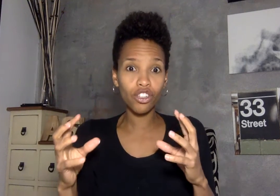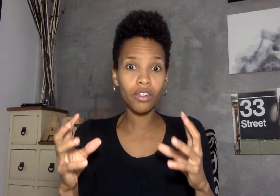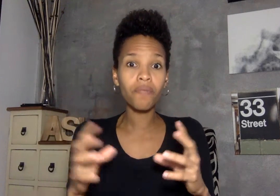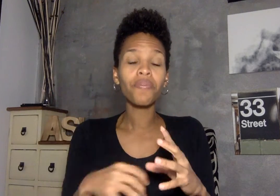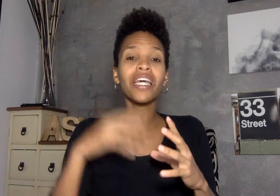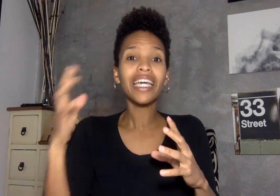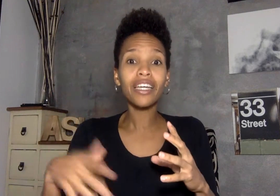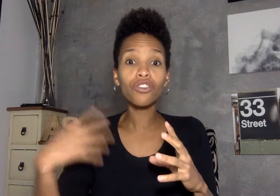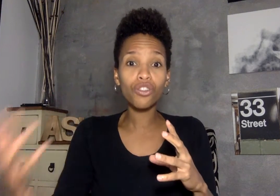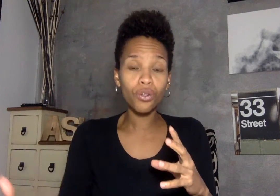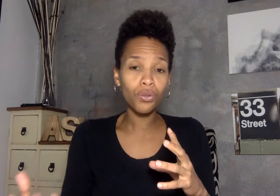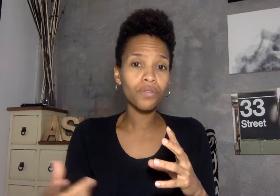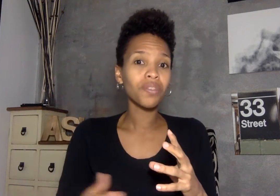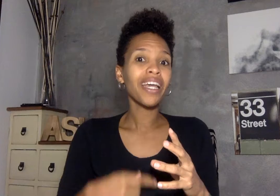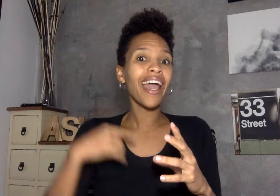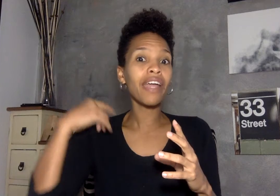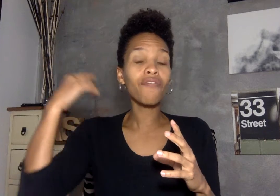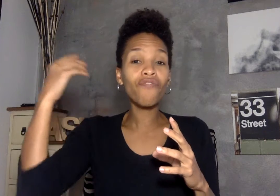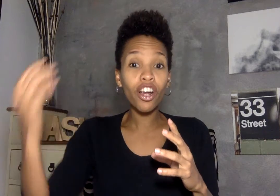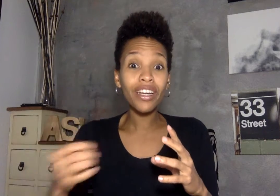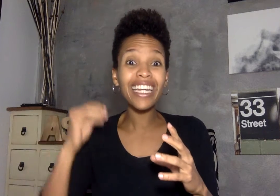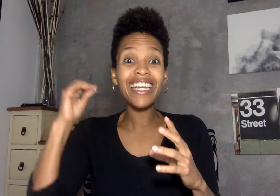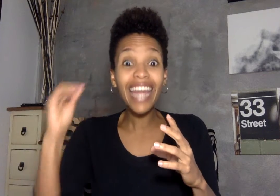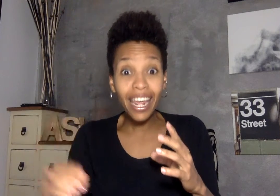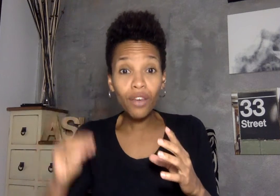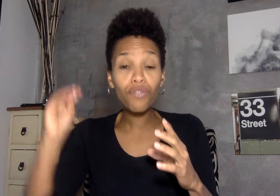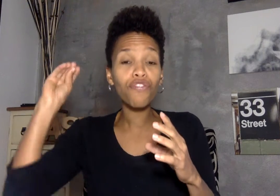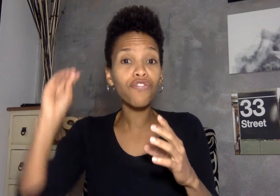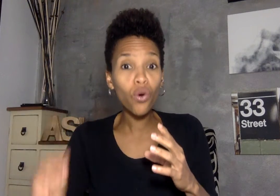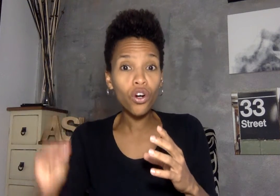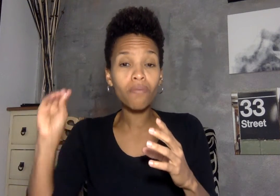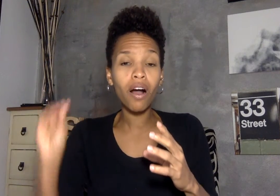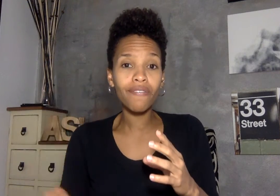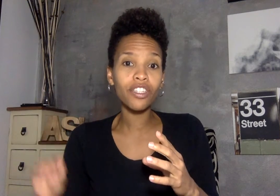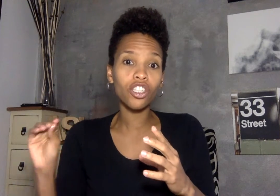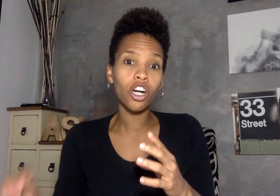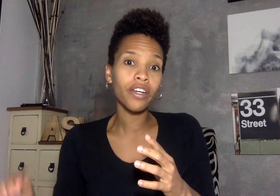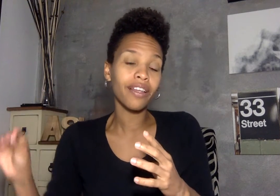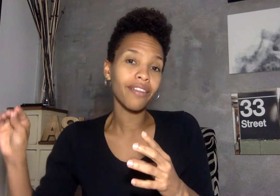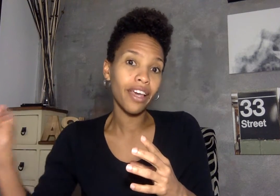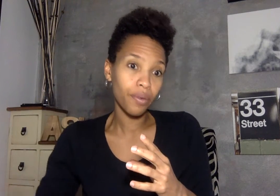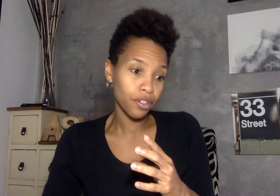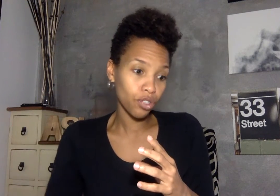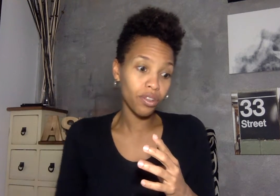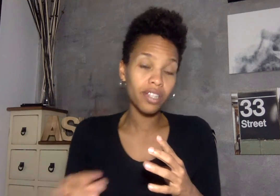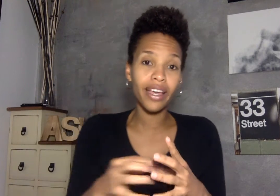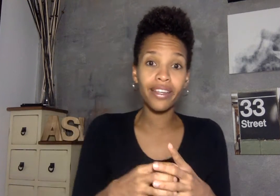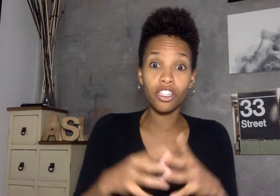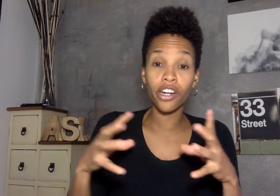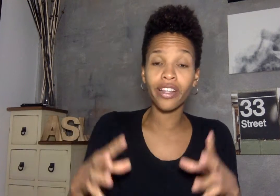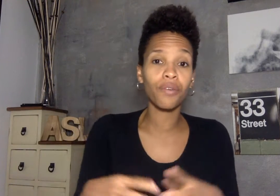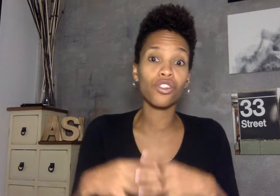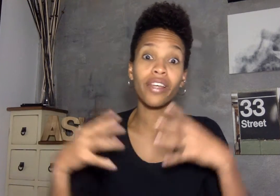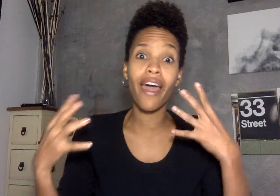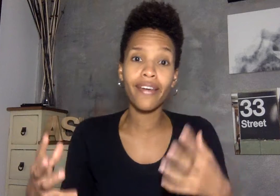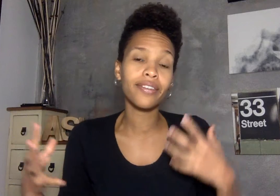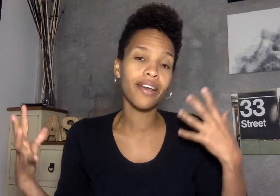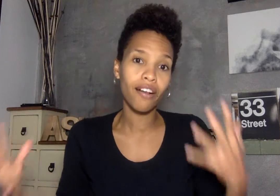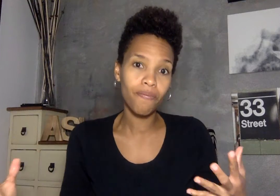into a very native form of the target language so in this case target language is asl